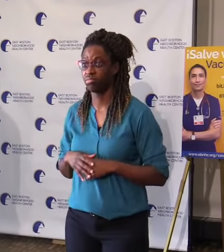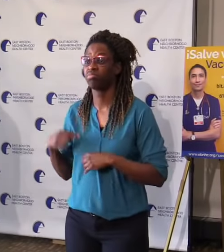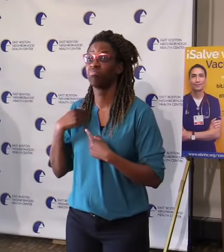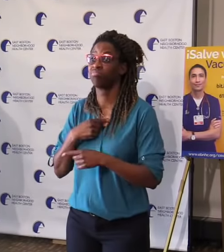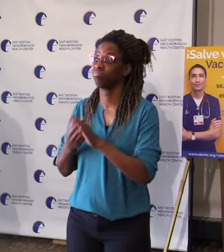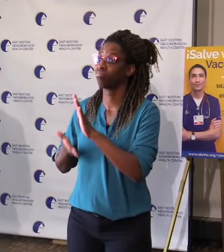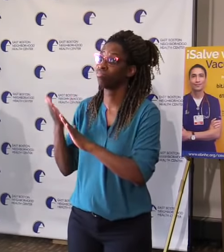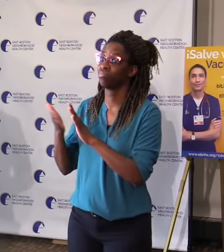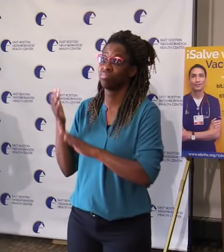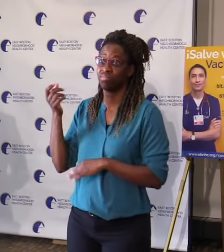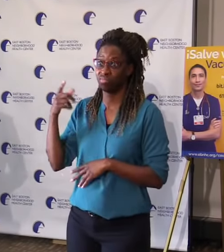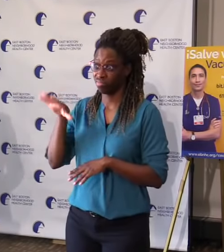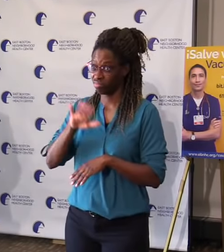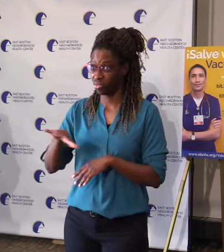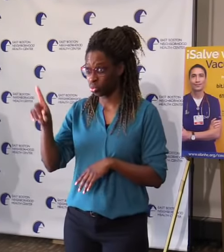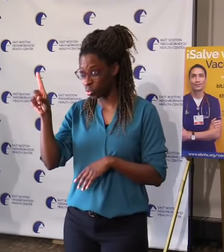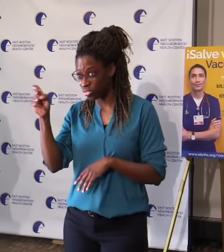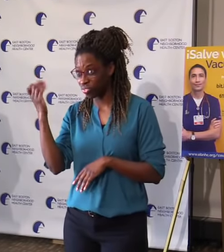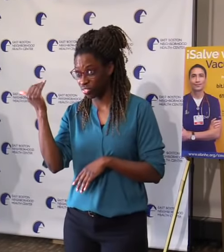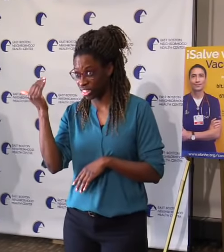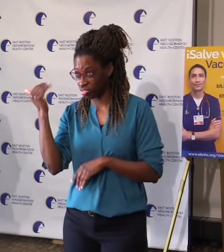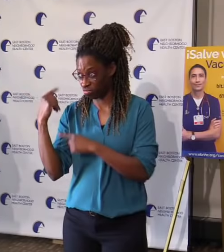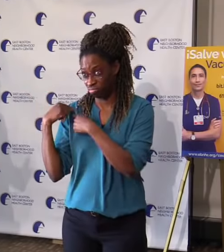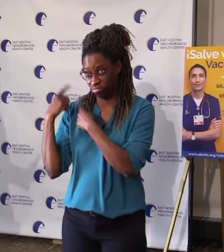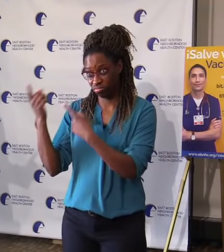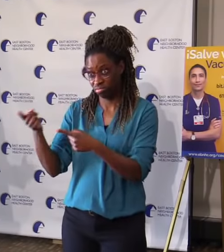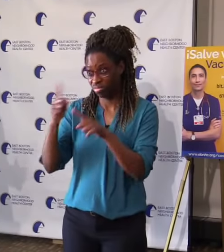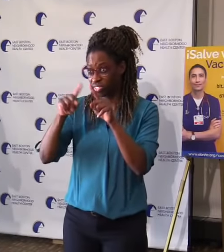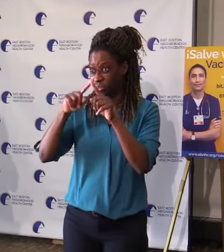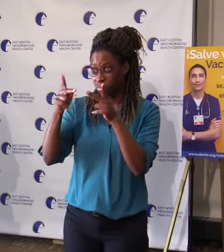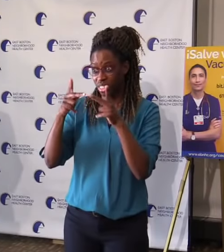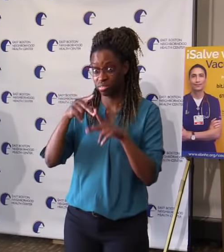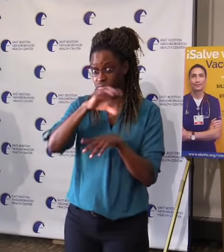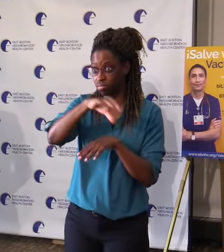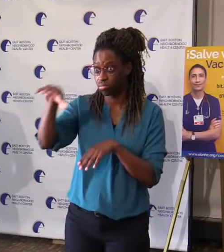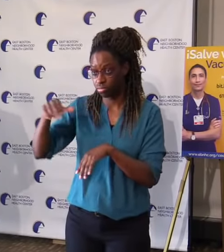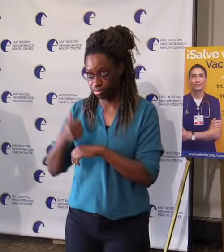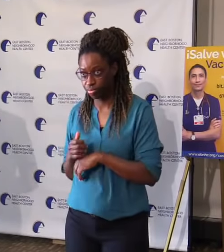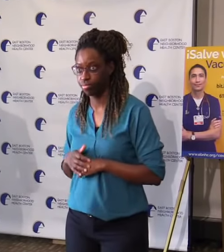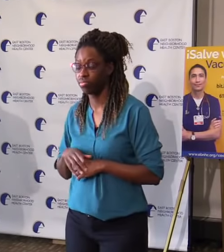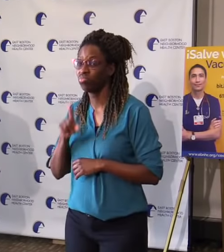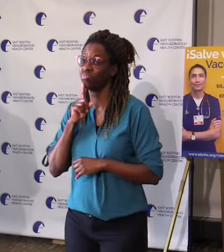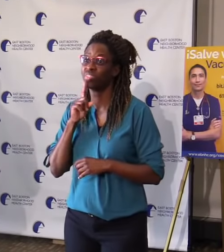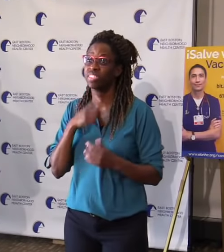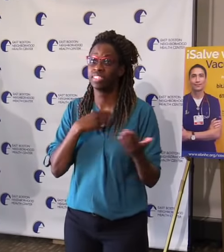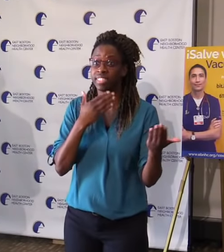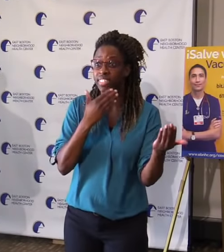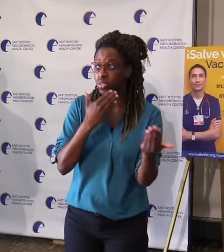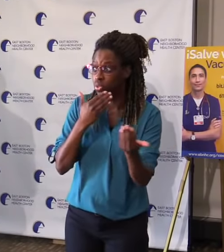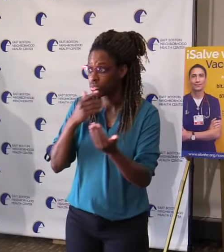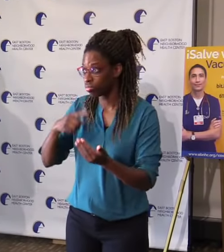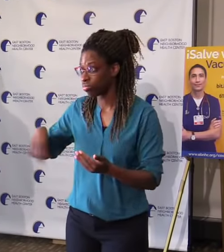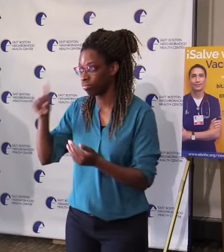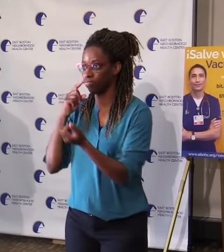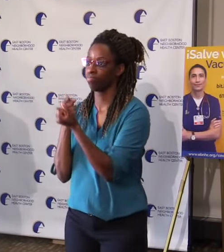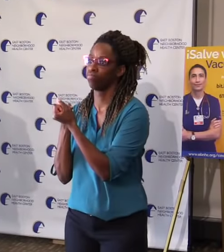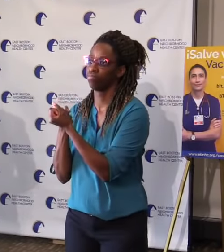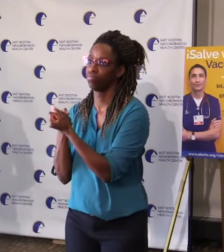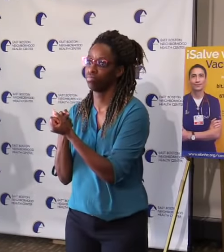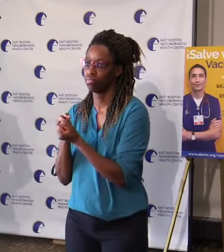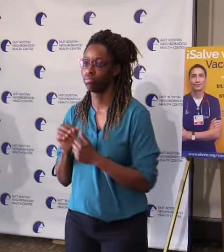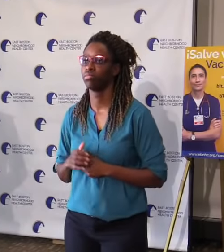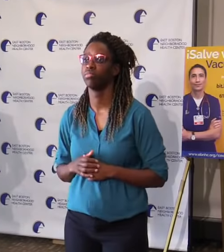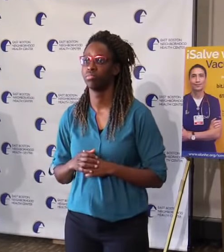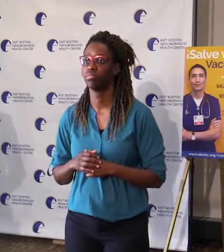again, Governor Baker, Secretary Sutters, Lieutenant Governor, for all of your support and for recognizing